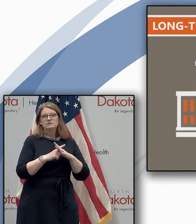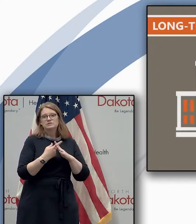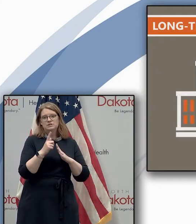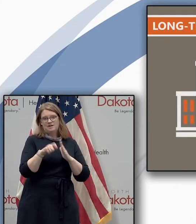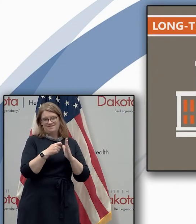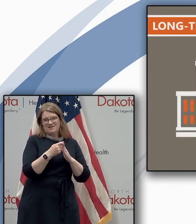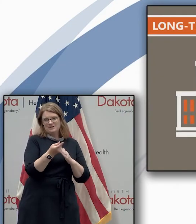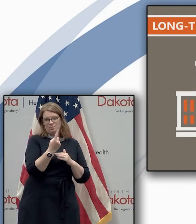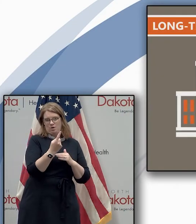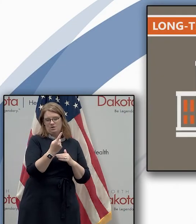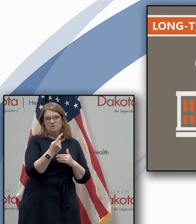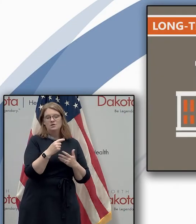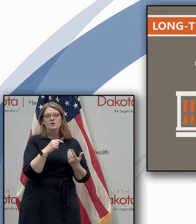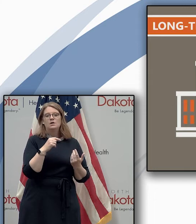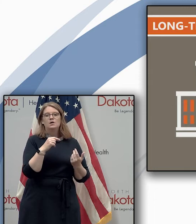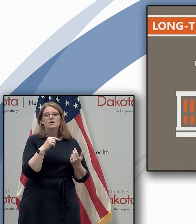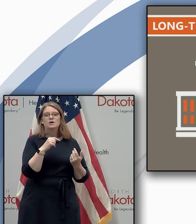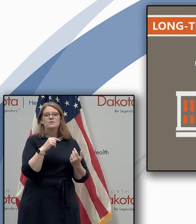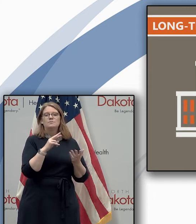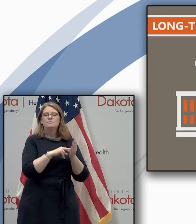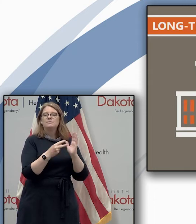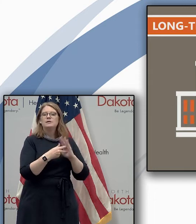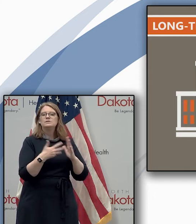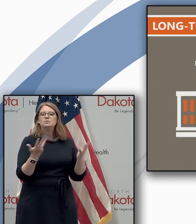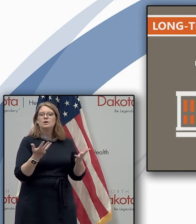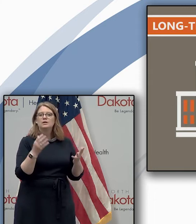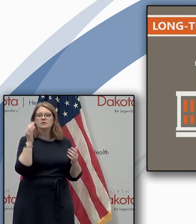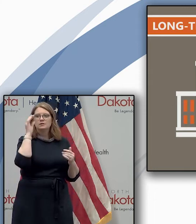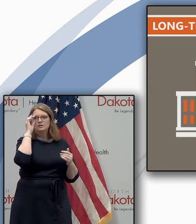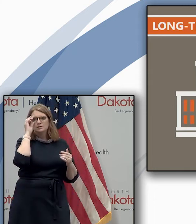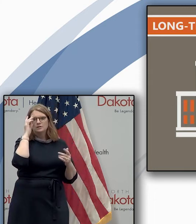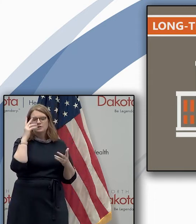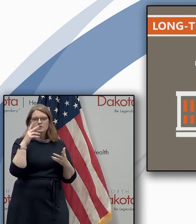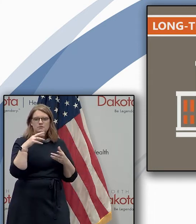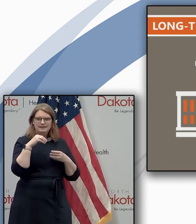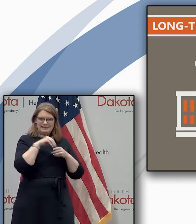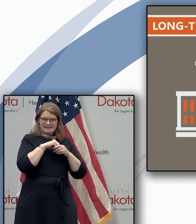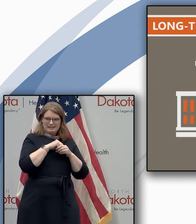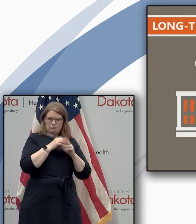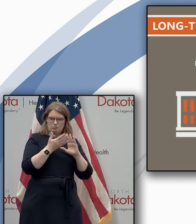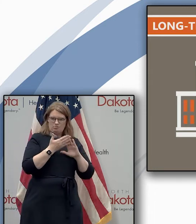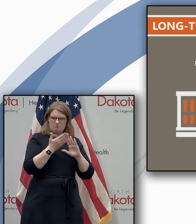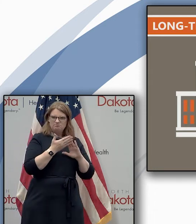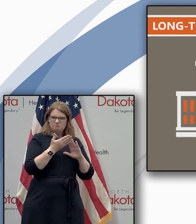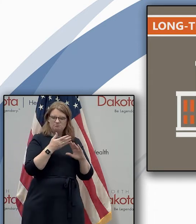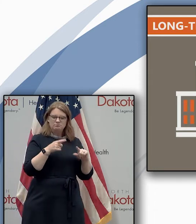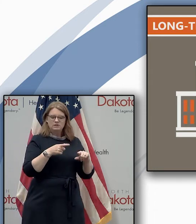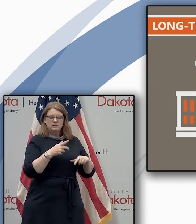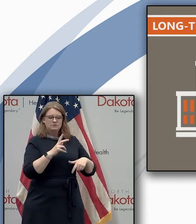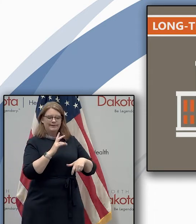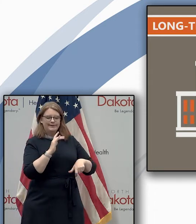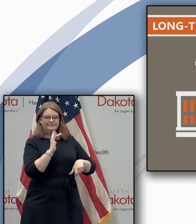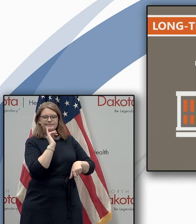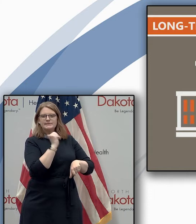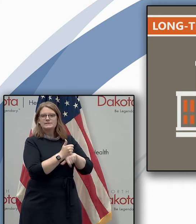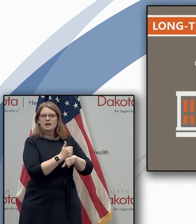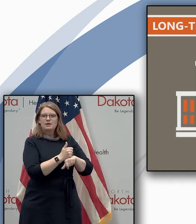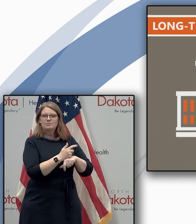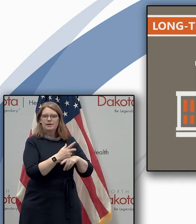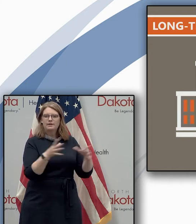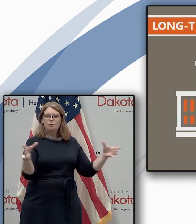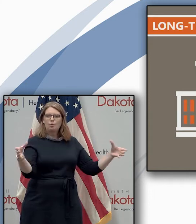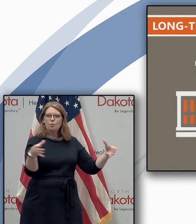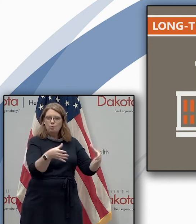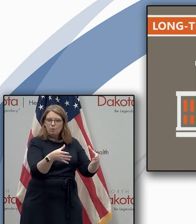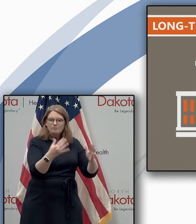one which means that uh for their for their own uh internal operations they can uh reinstitute uh communal or